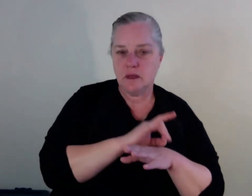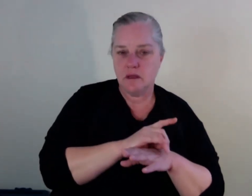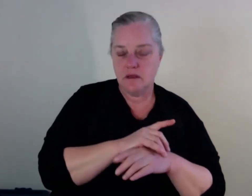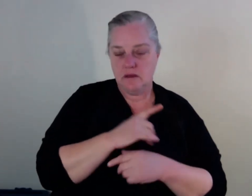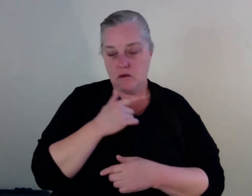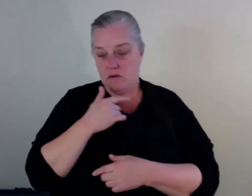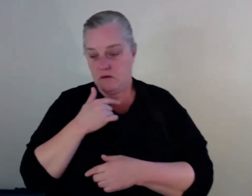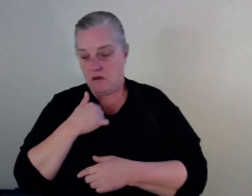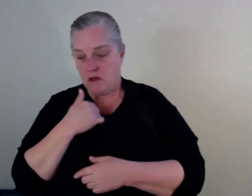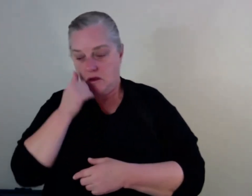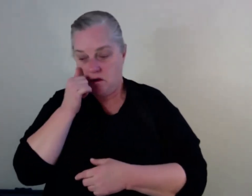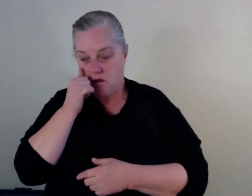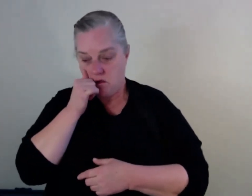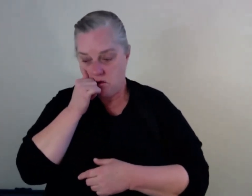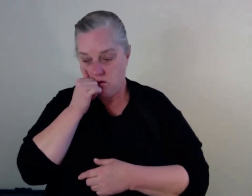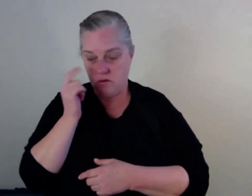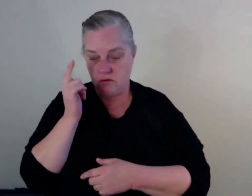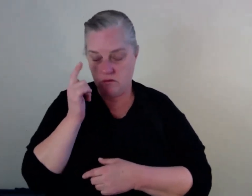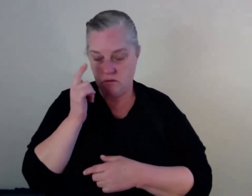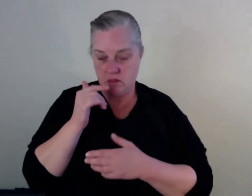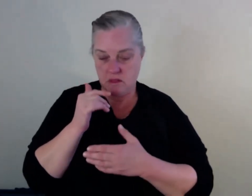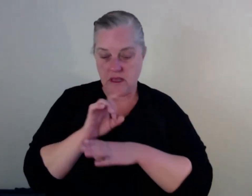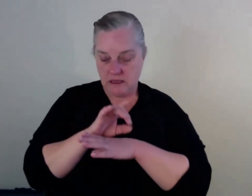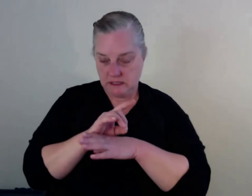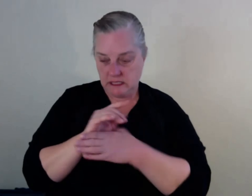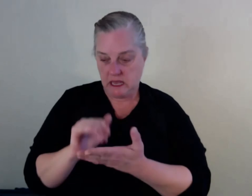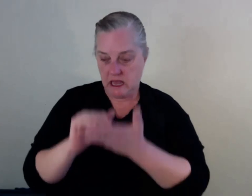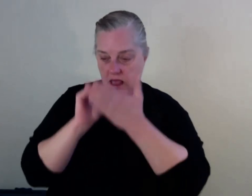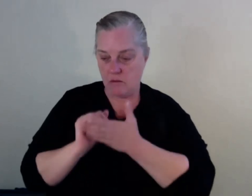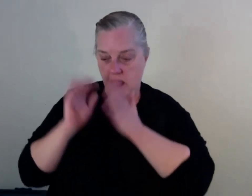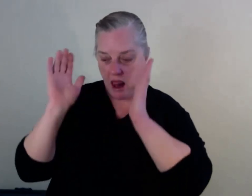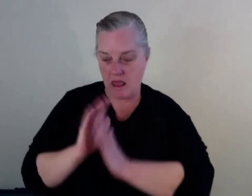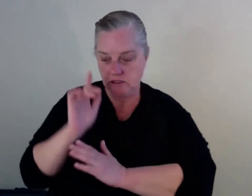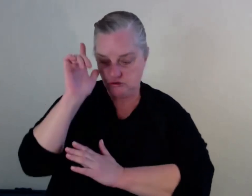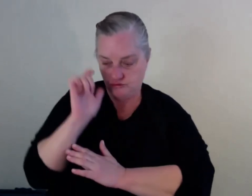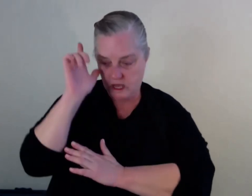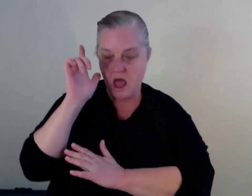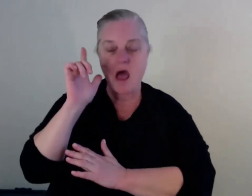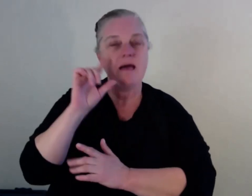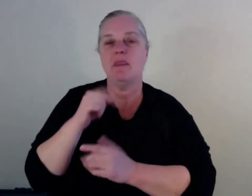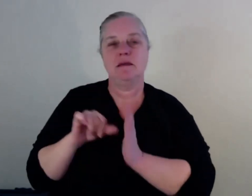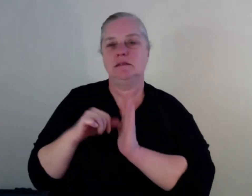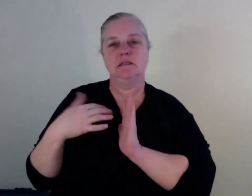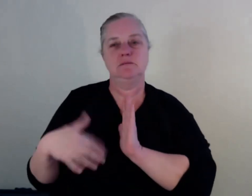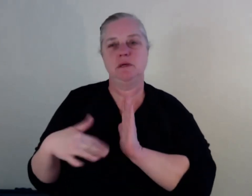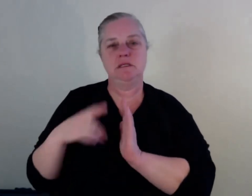also discusses, you know, the situation of like, people are just trying to get, have a safe place. If they have